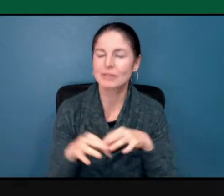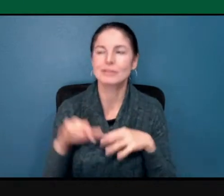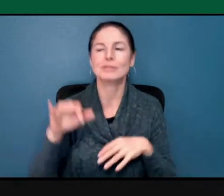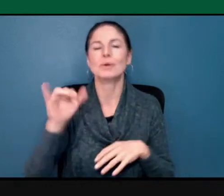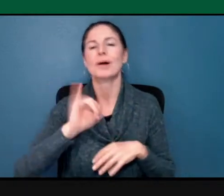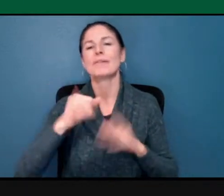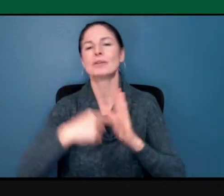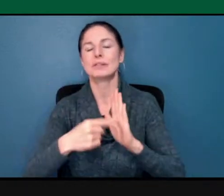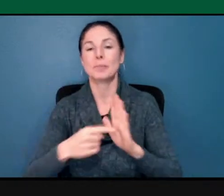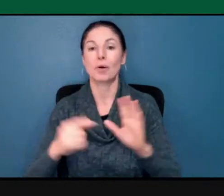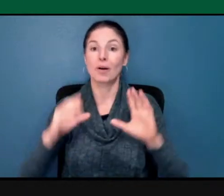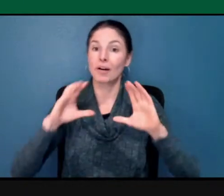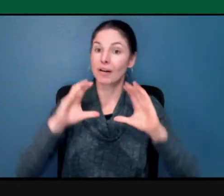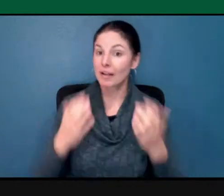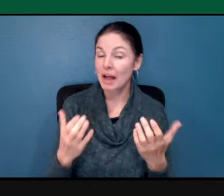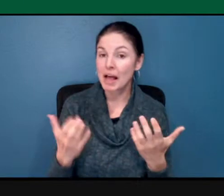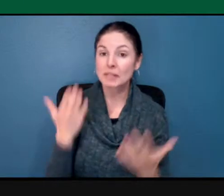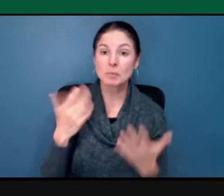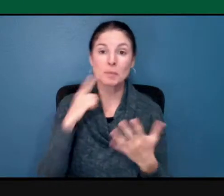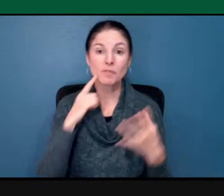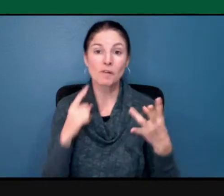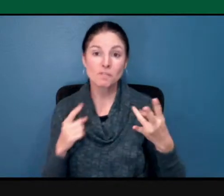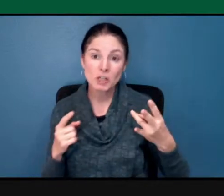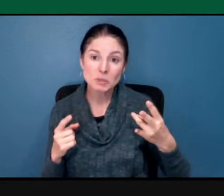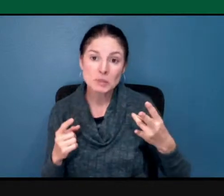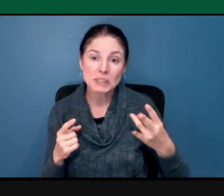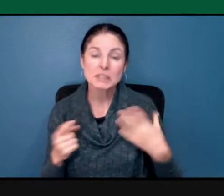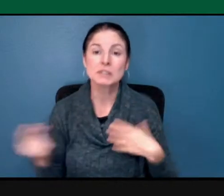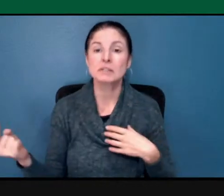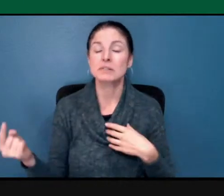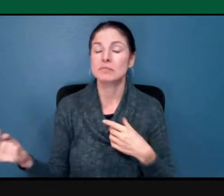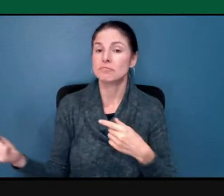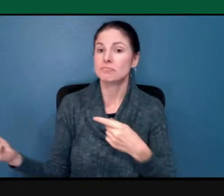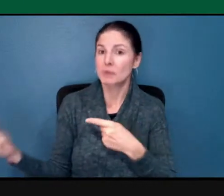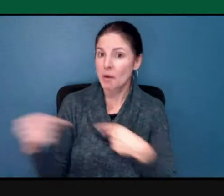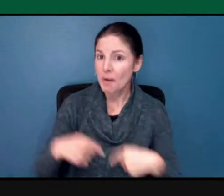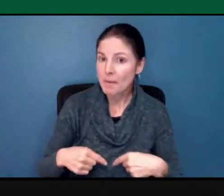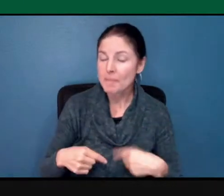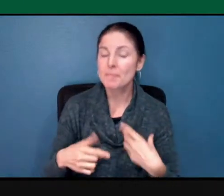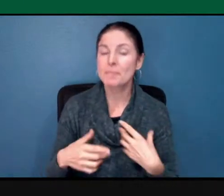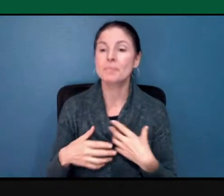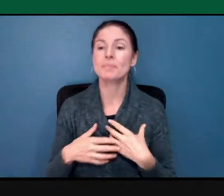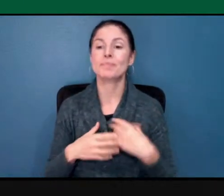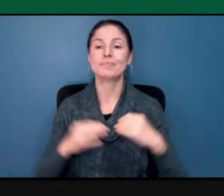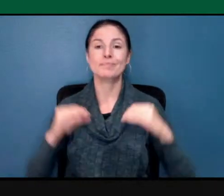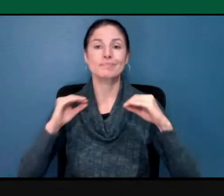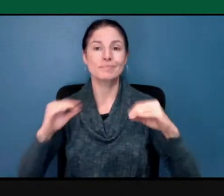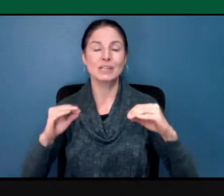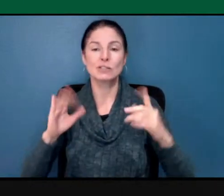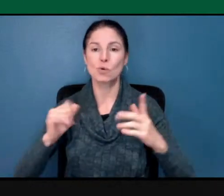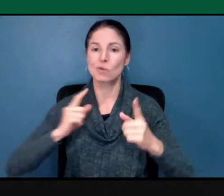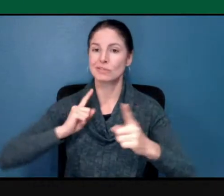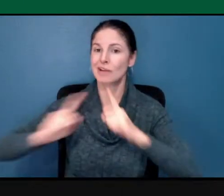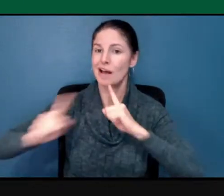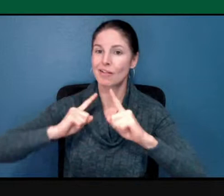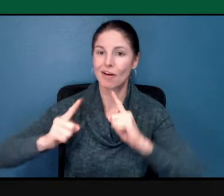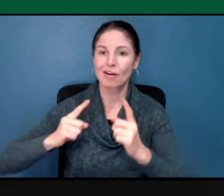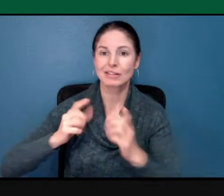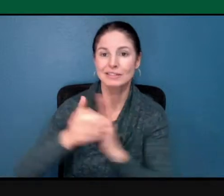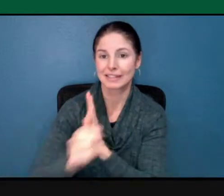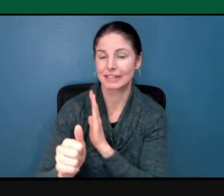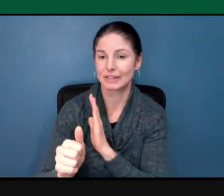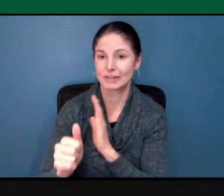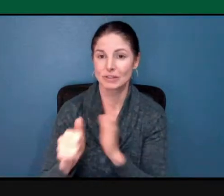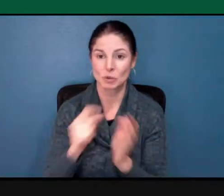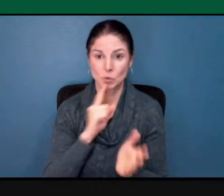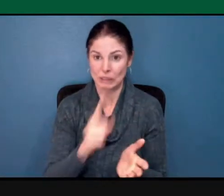for incoming freshmen, you know, where you teach them these kind of dialogue skills. It's basically skills and dialogue.